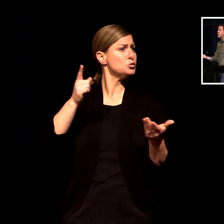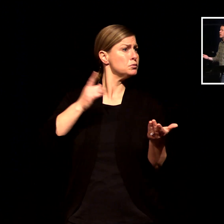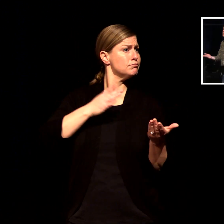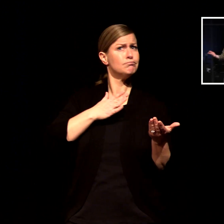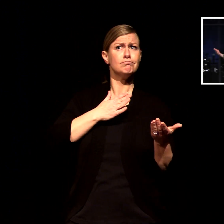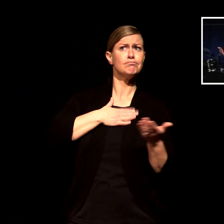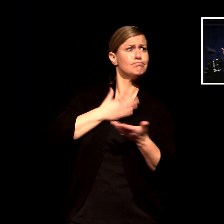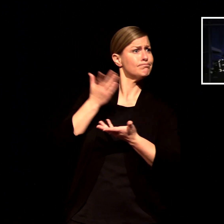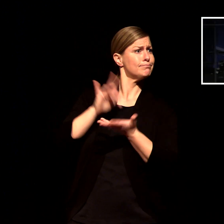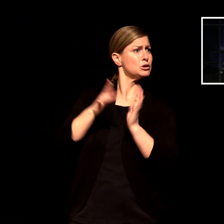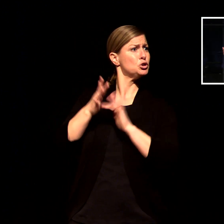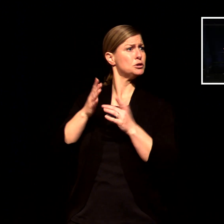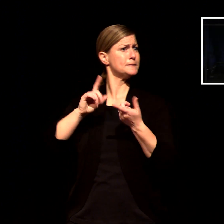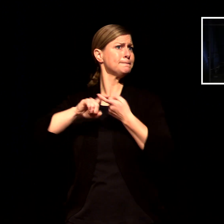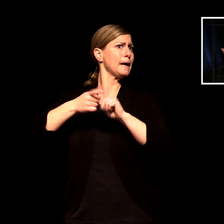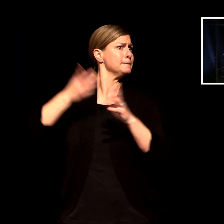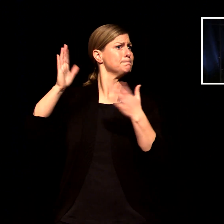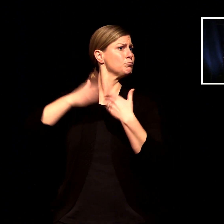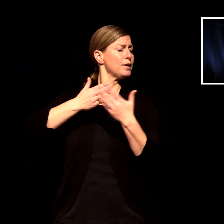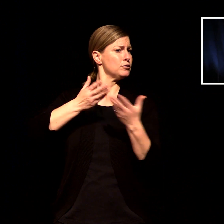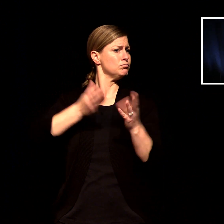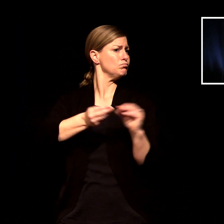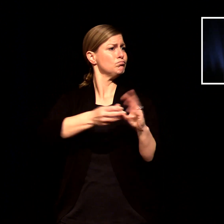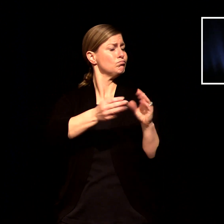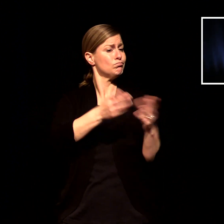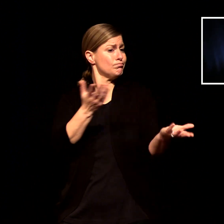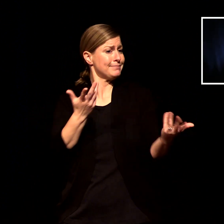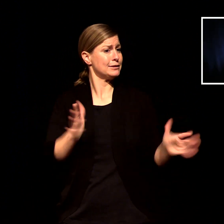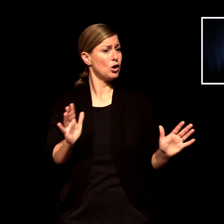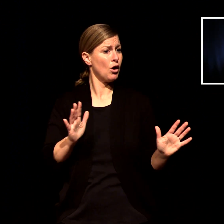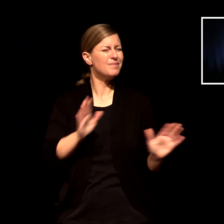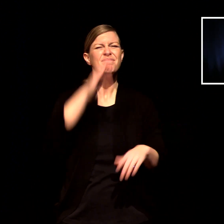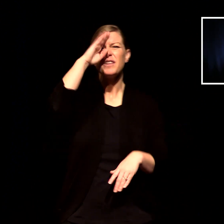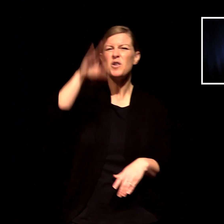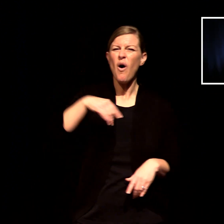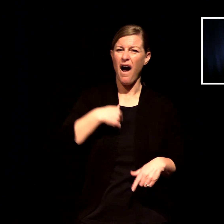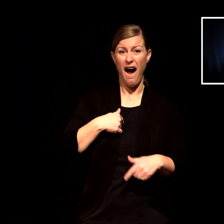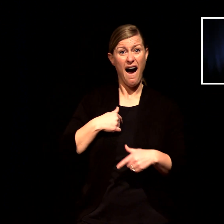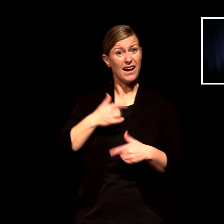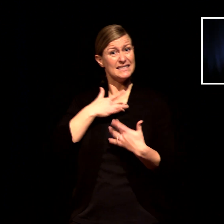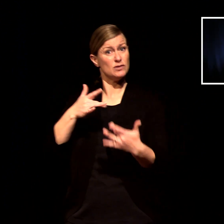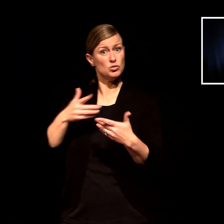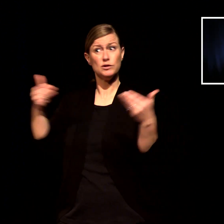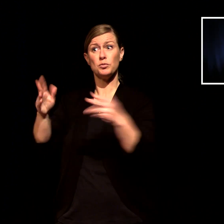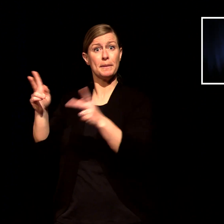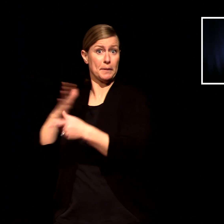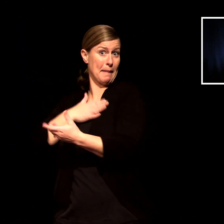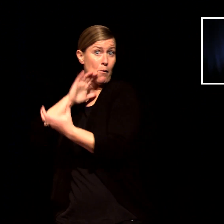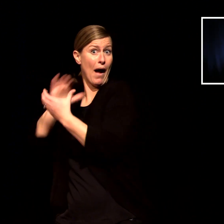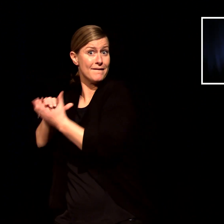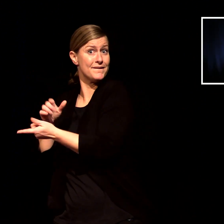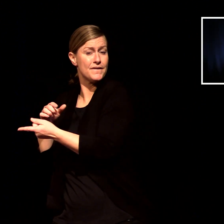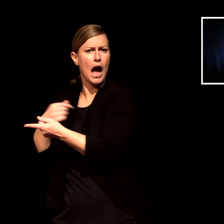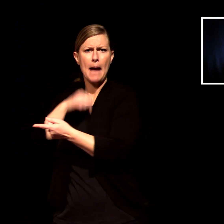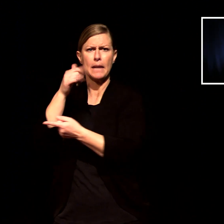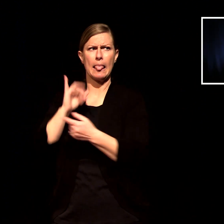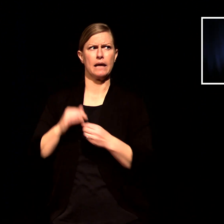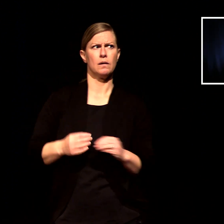never worry about introducing people to my wife because i know immediately they're going to see her gentleness and her kindness and really the only